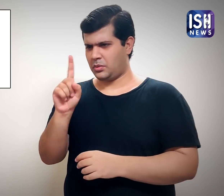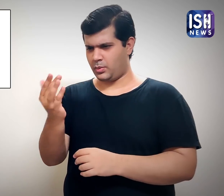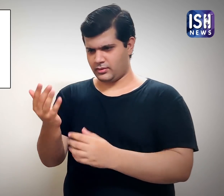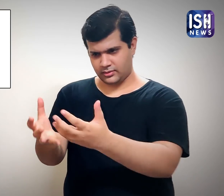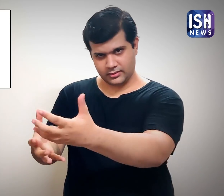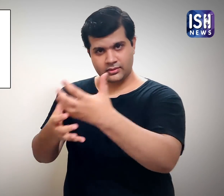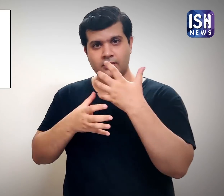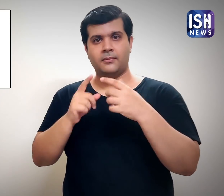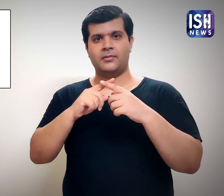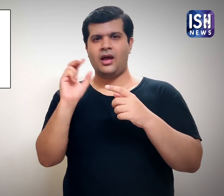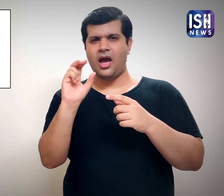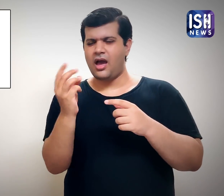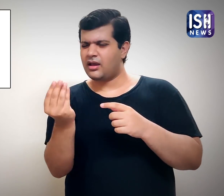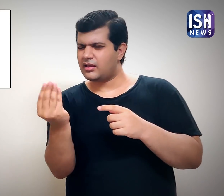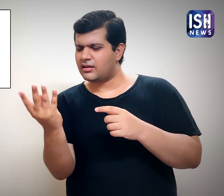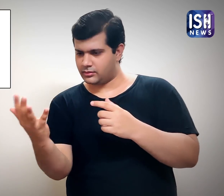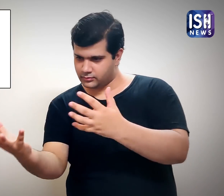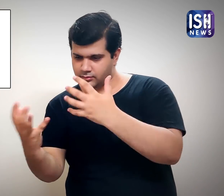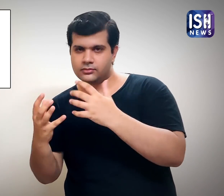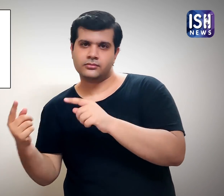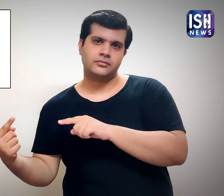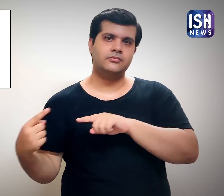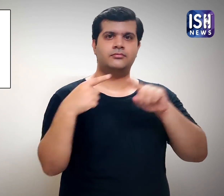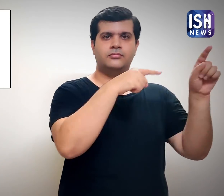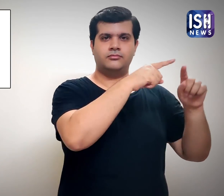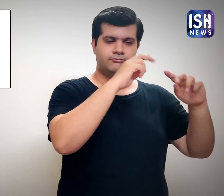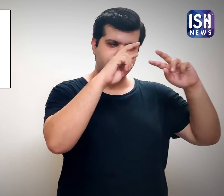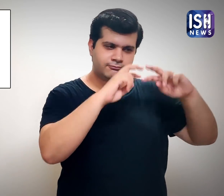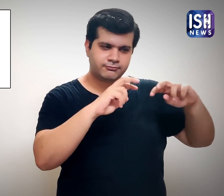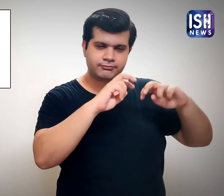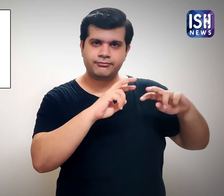They collected one hen and some eggs for research. 5.